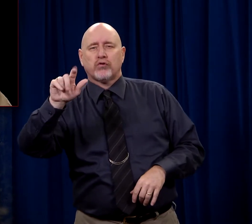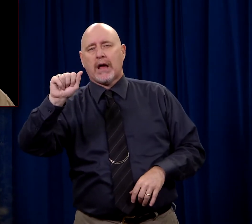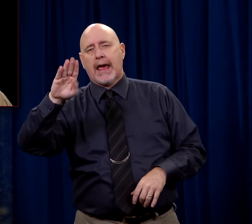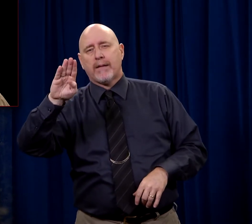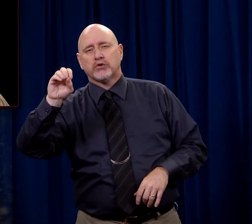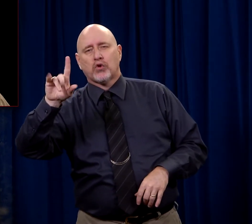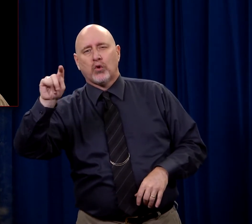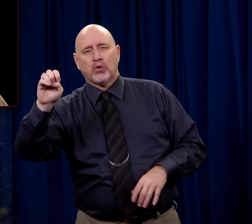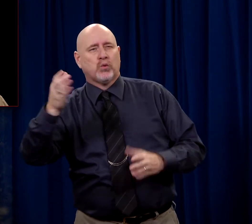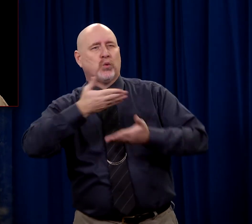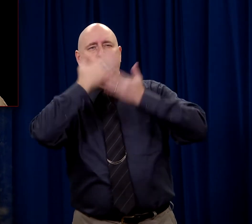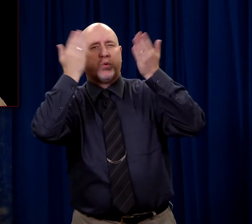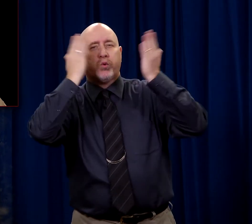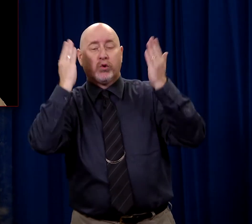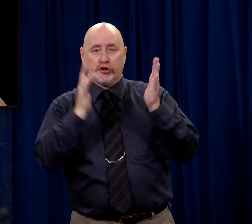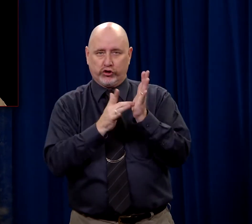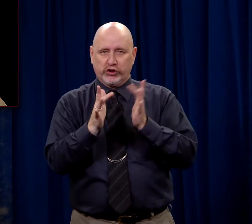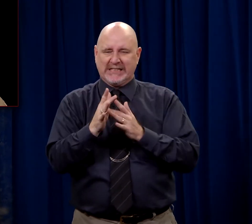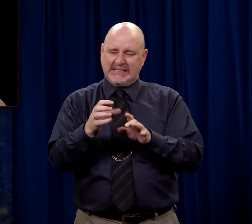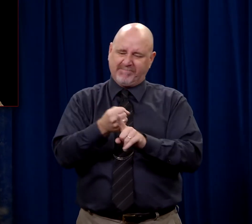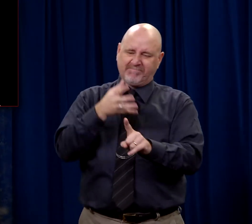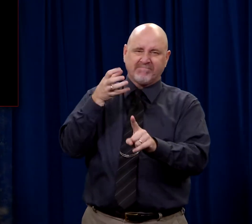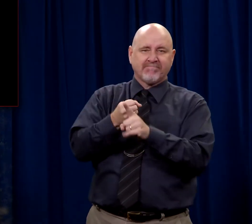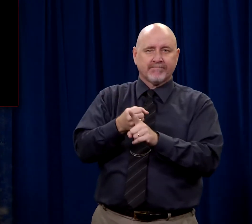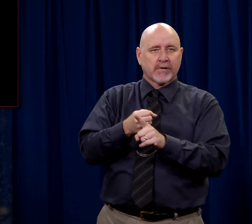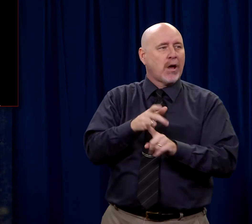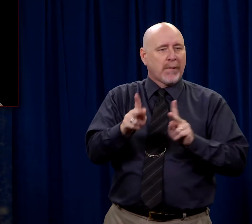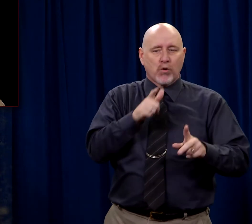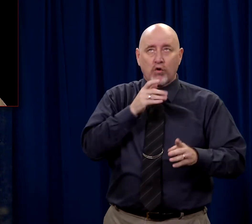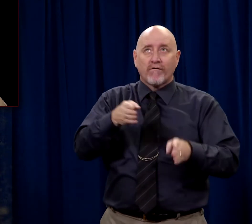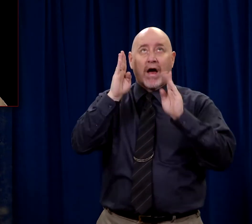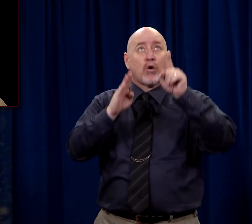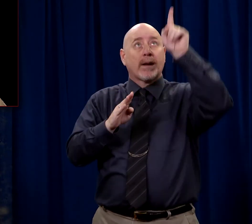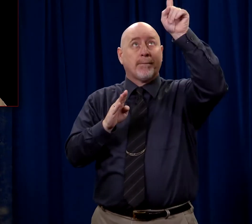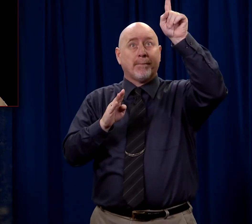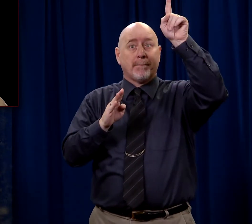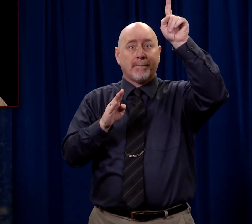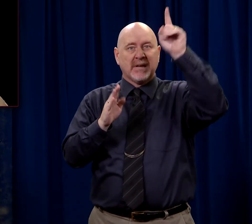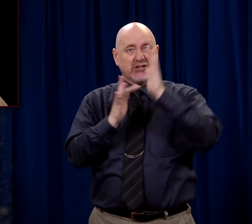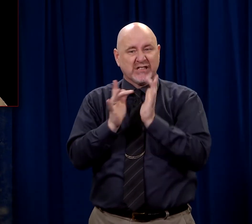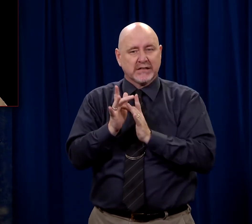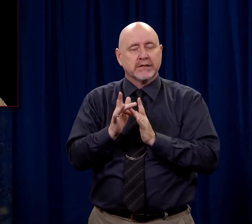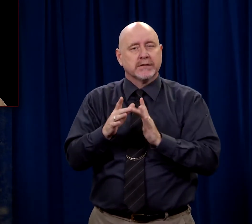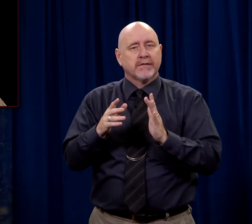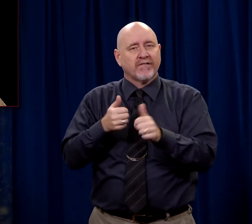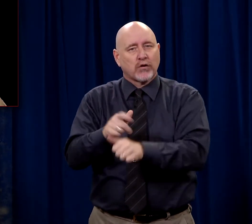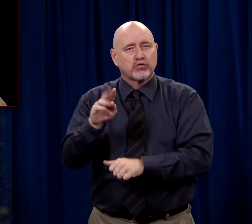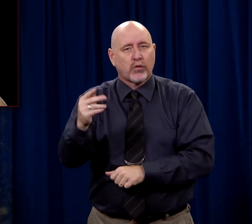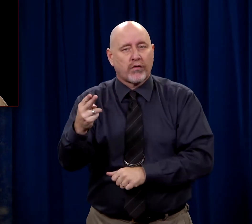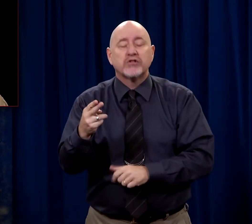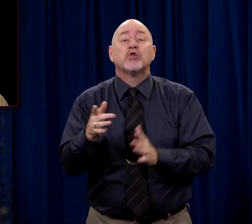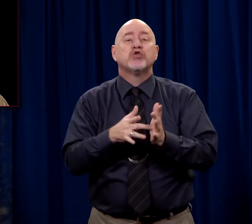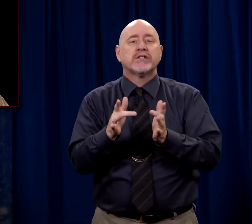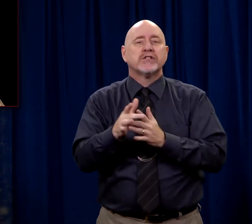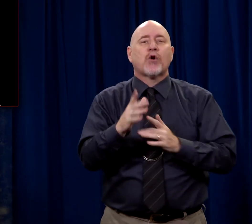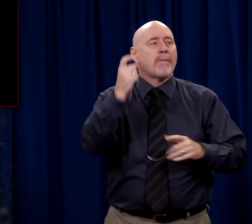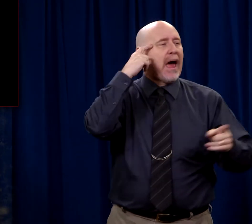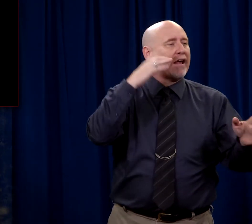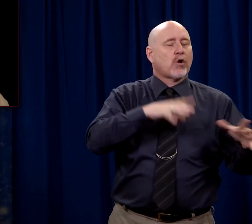absolute truth. But Jesus defined it as those people who listen to Him. And He goes back out and He says,